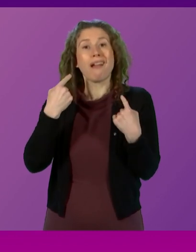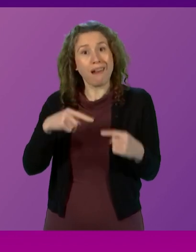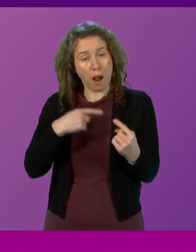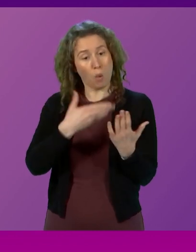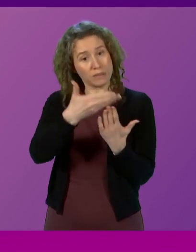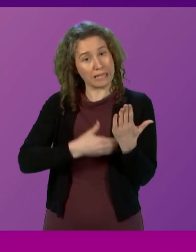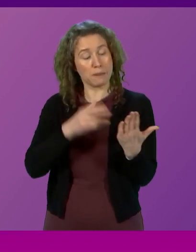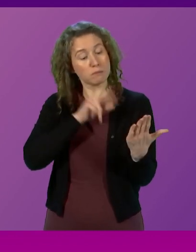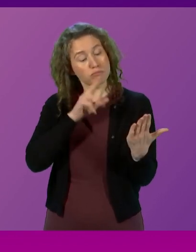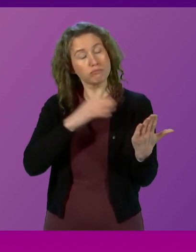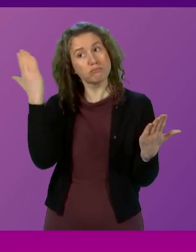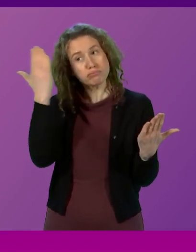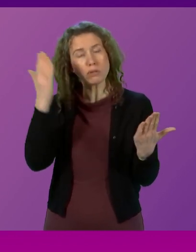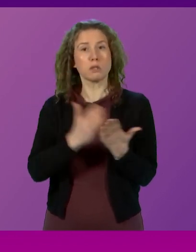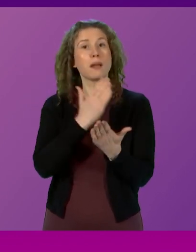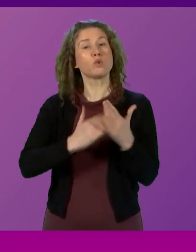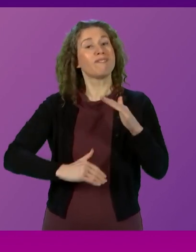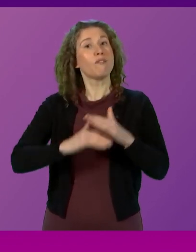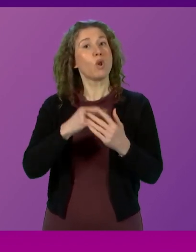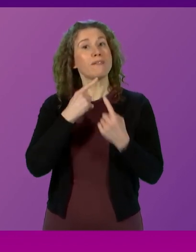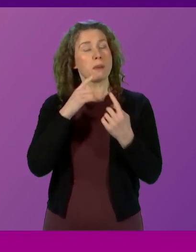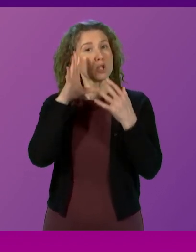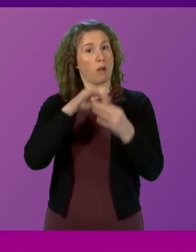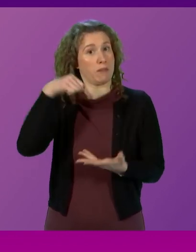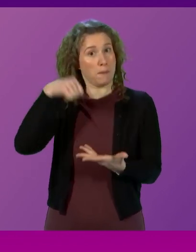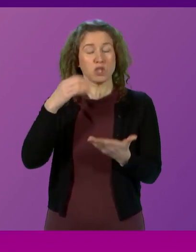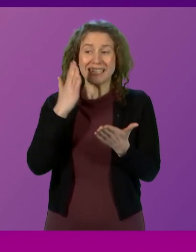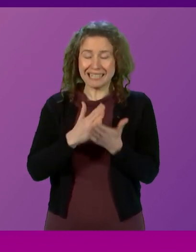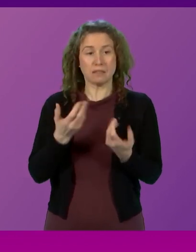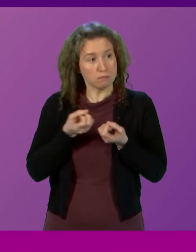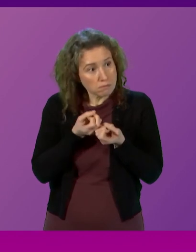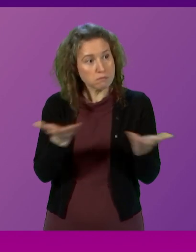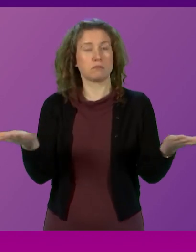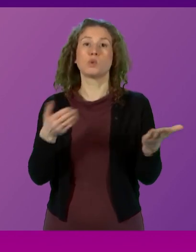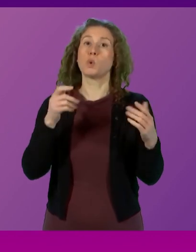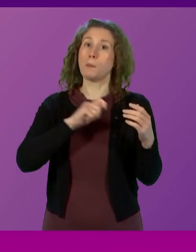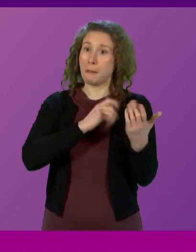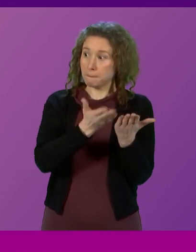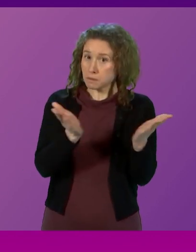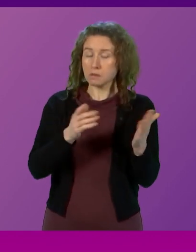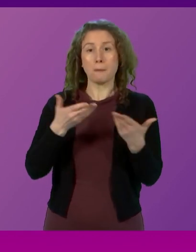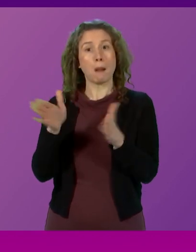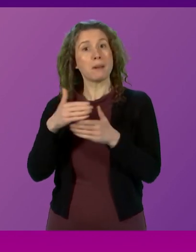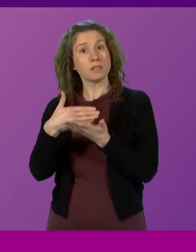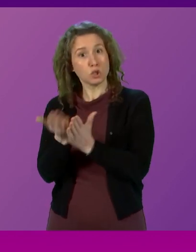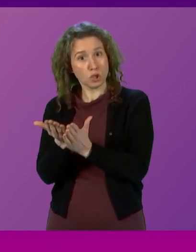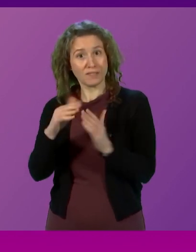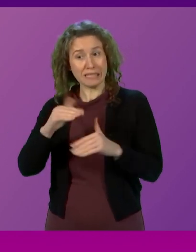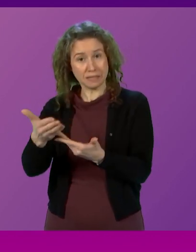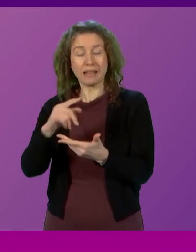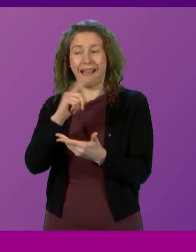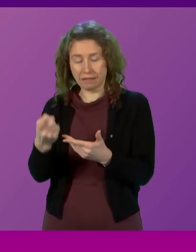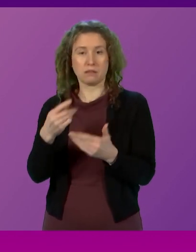to be made so that full information about the Budget is available to members, public services and the public.